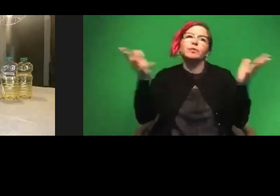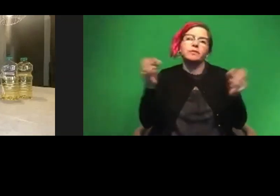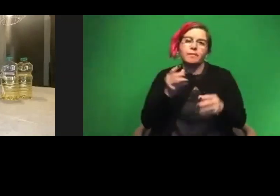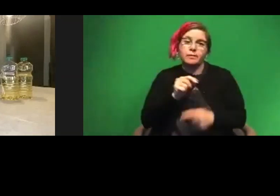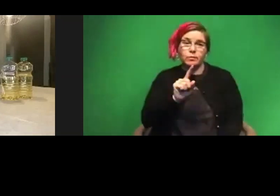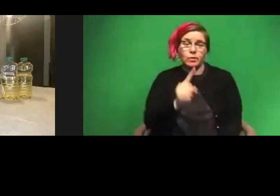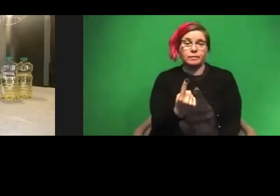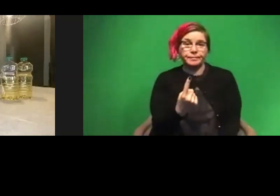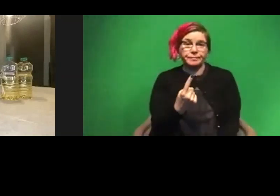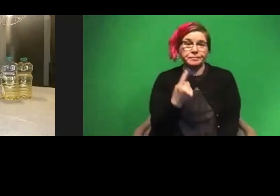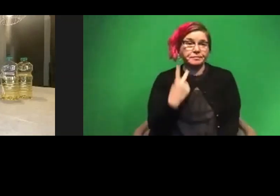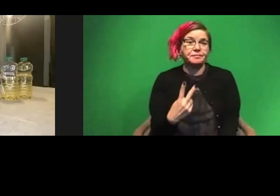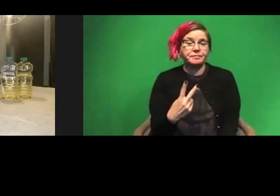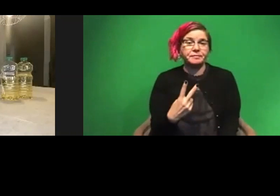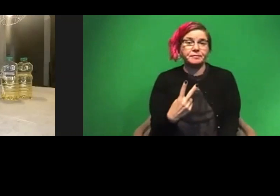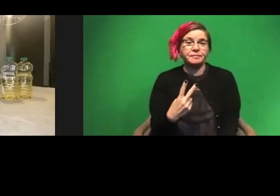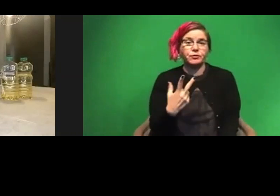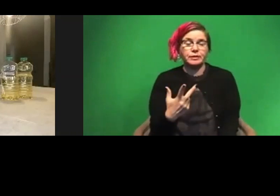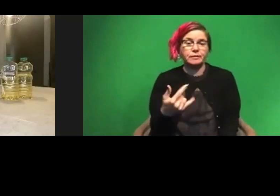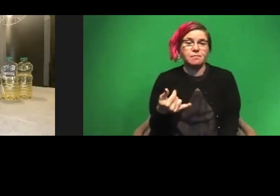two, three.